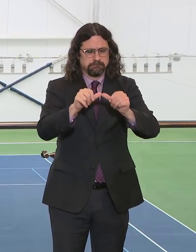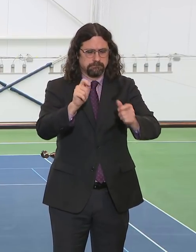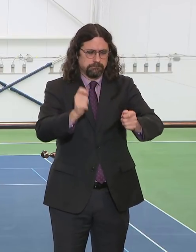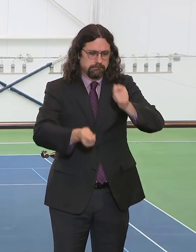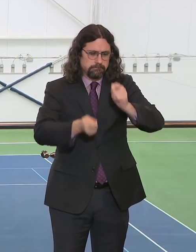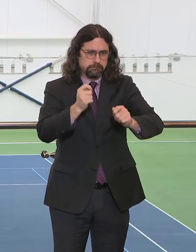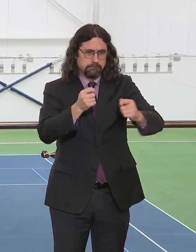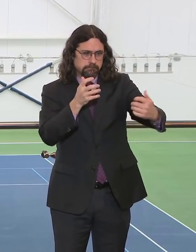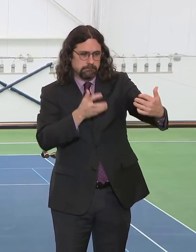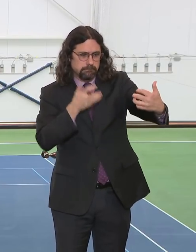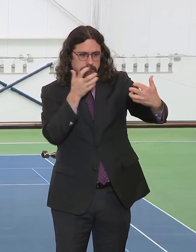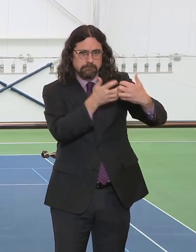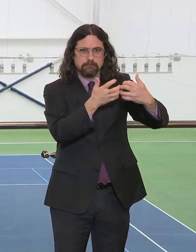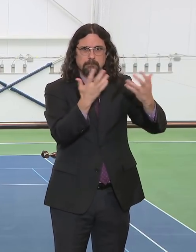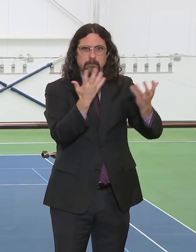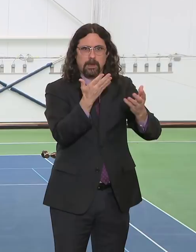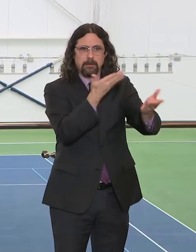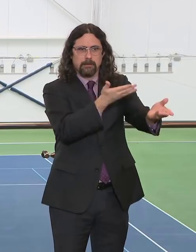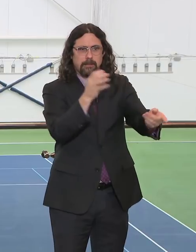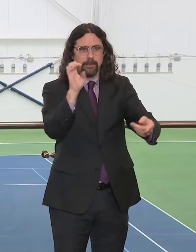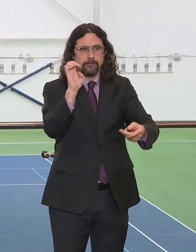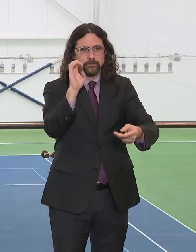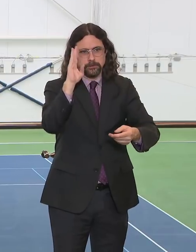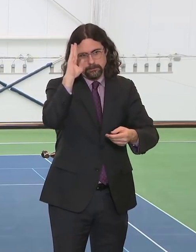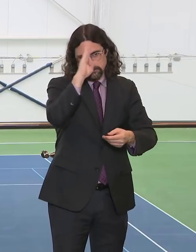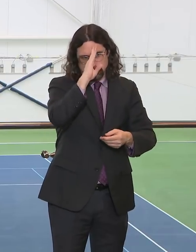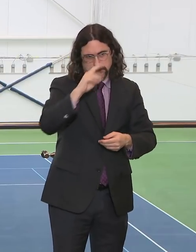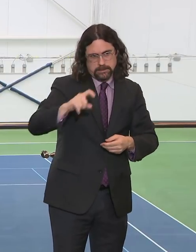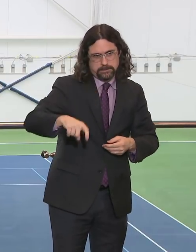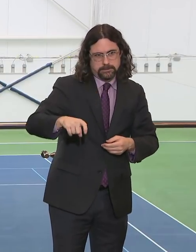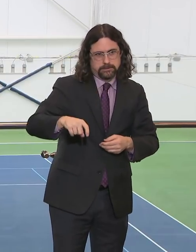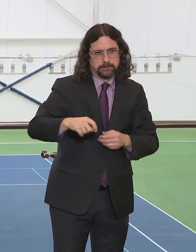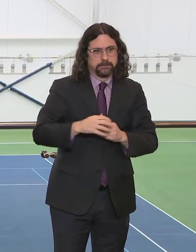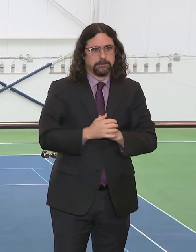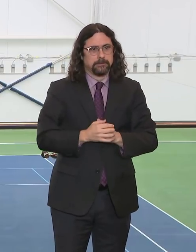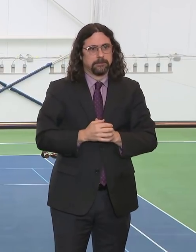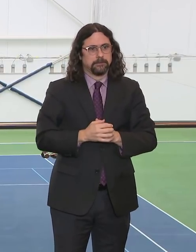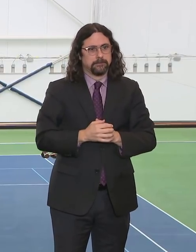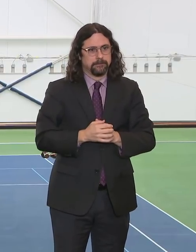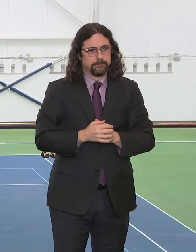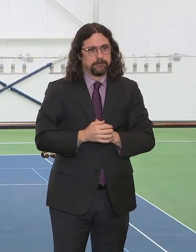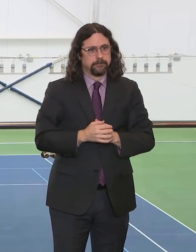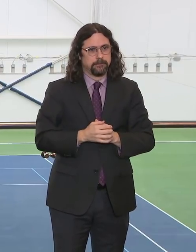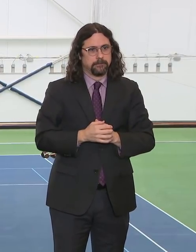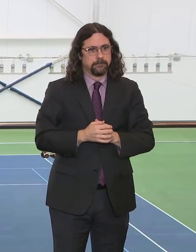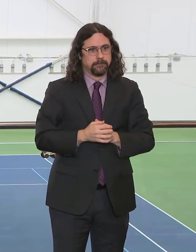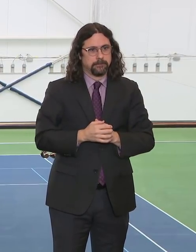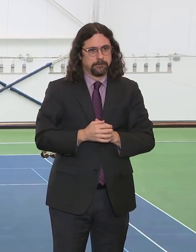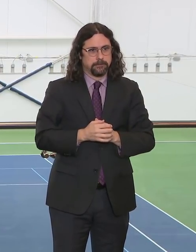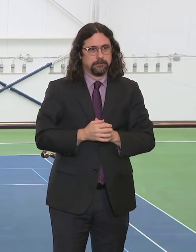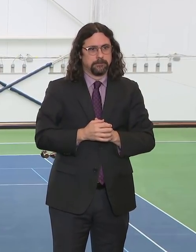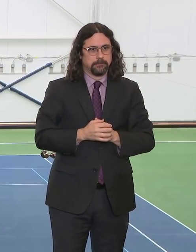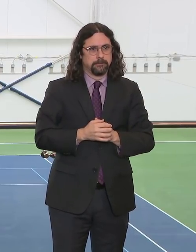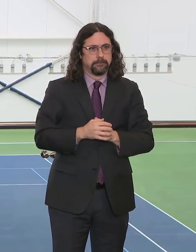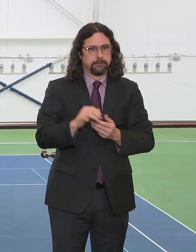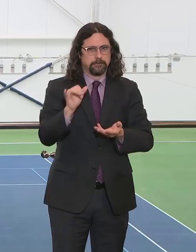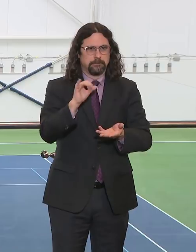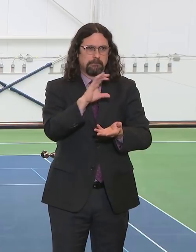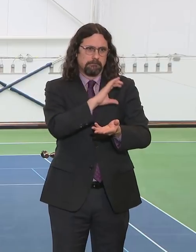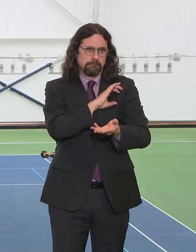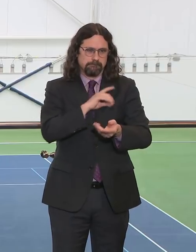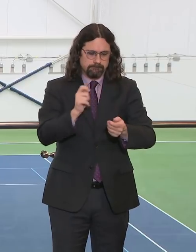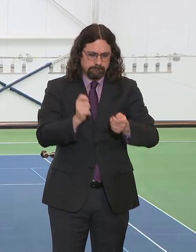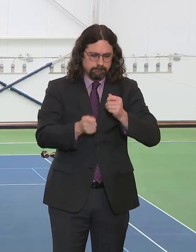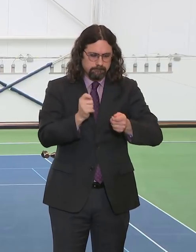through Comstat. You saw that at Elmhurst. They surged doctors there, nurses there, equipment there. Four times they sent more